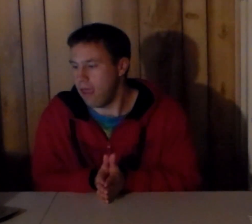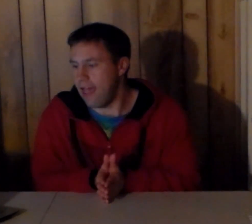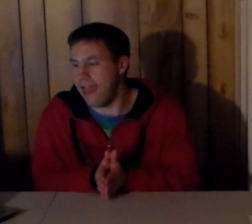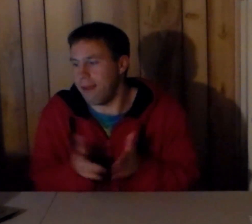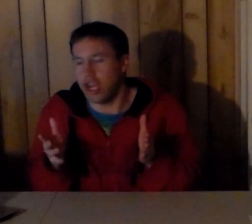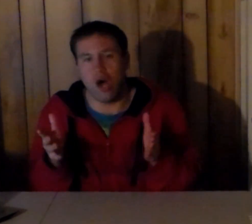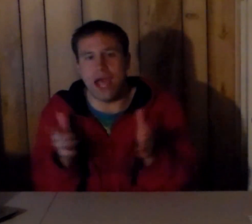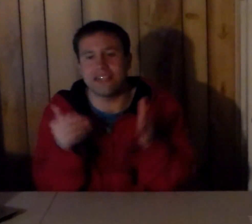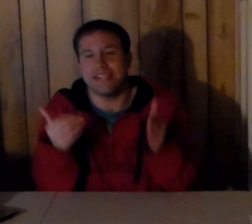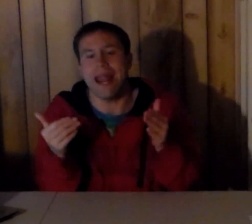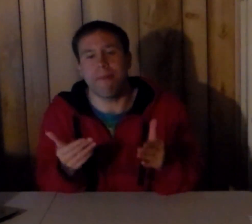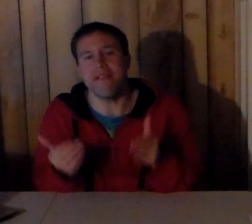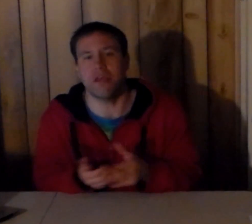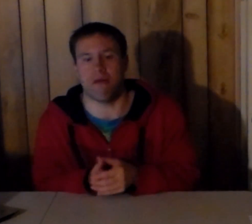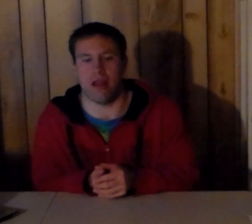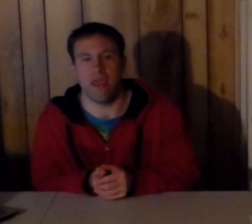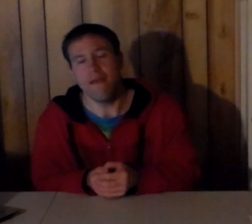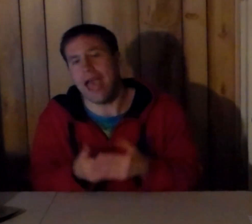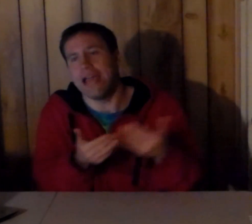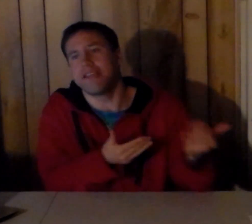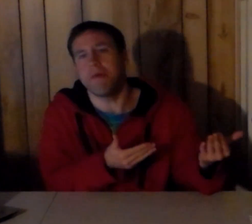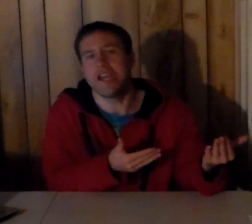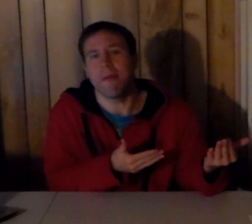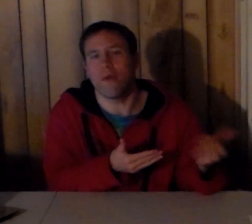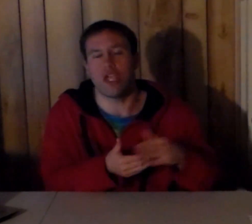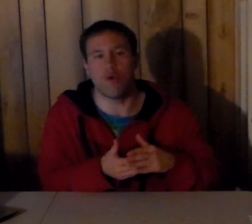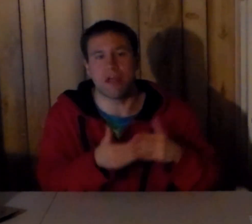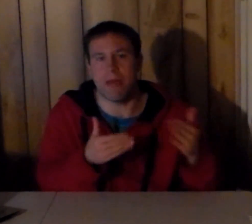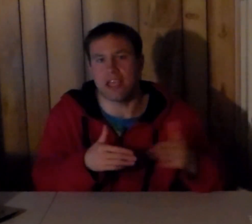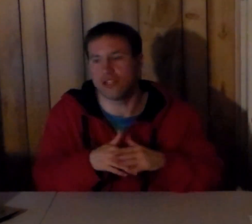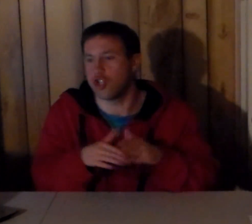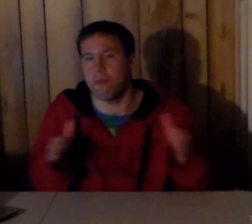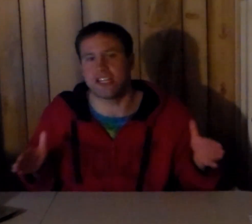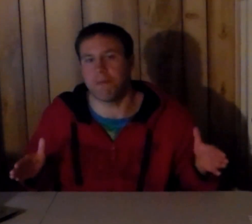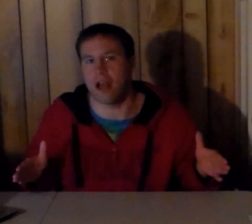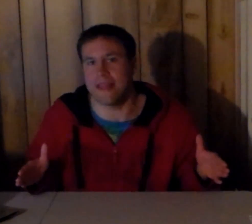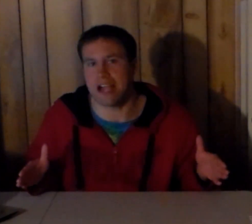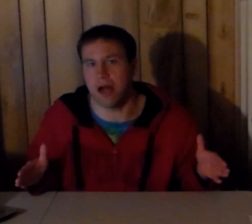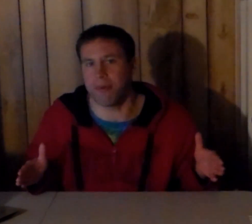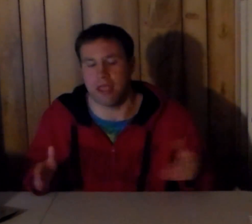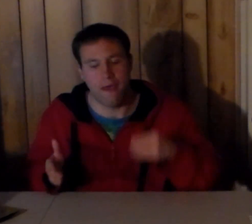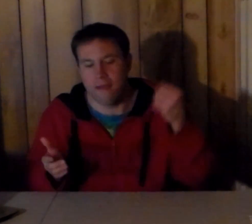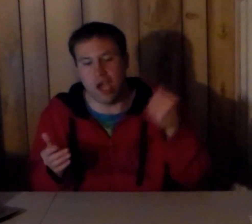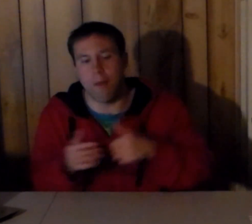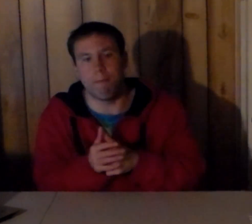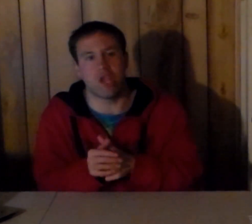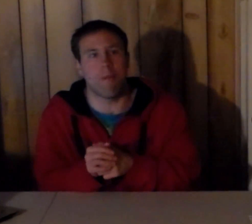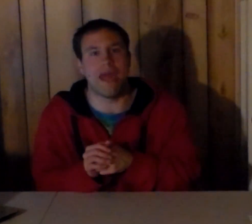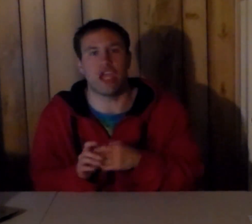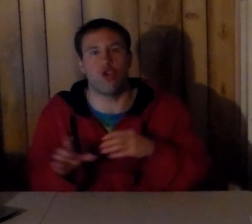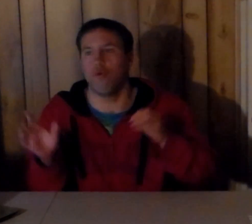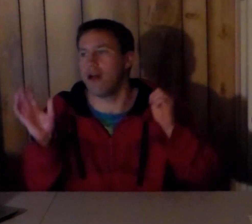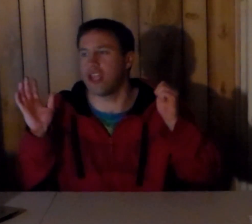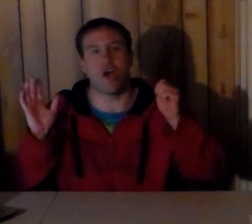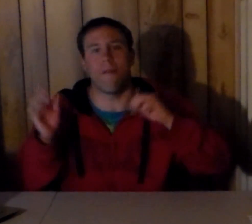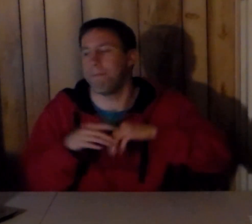and you know it's not about the money yeah in wwe you can make so much money in that company they'll they'll make you they'll